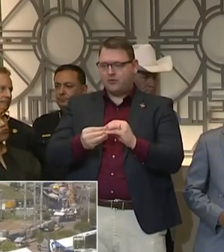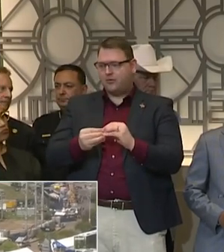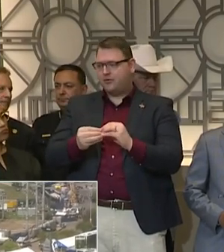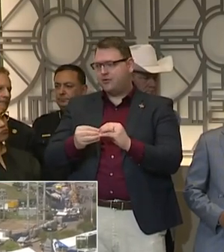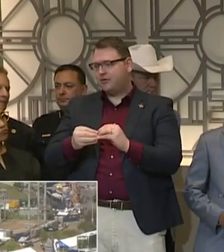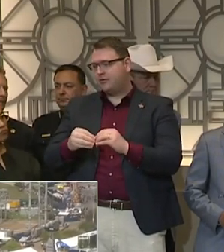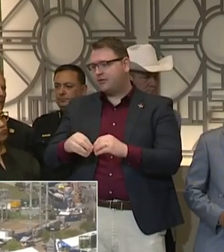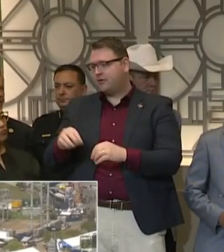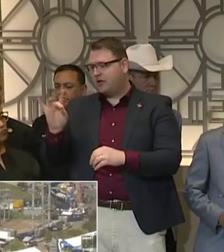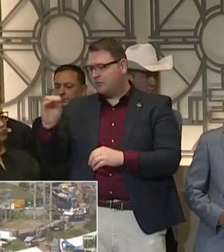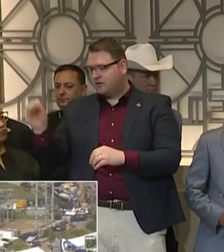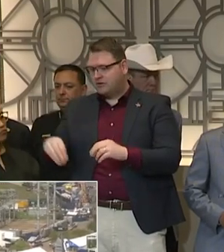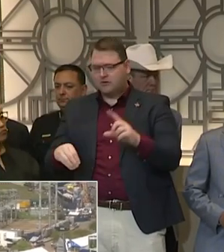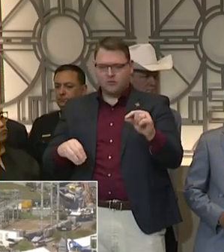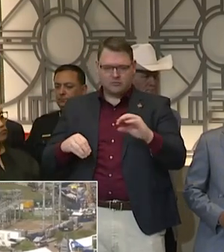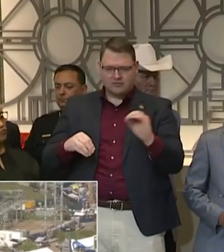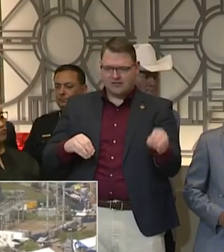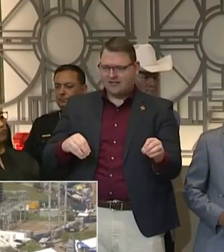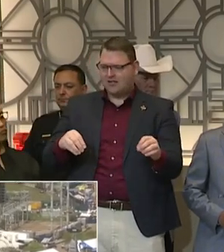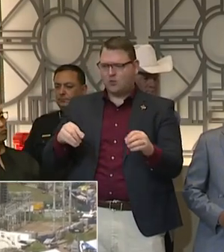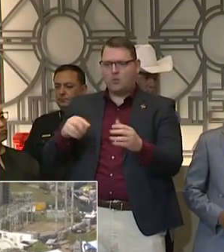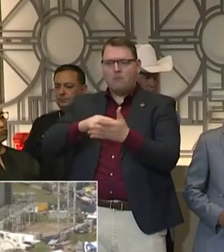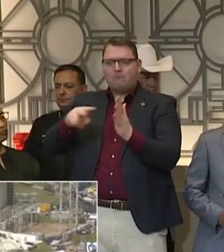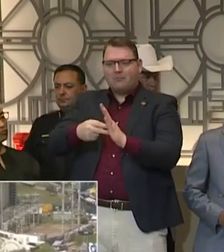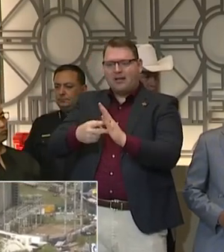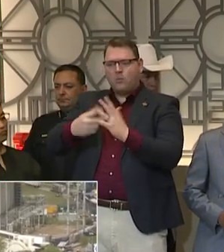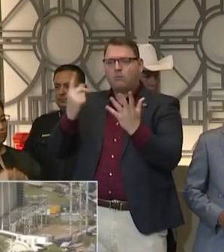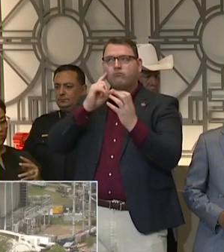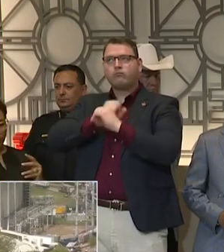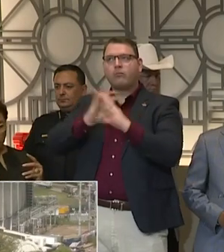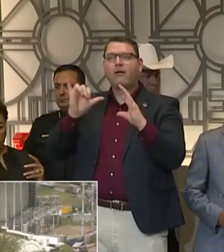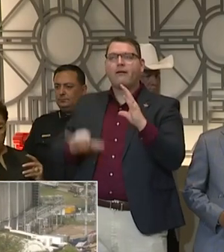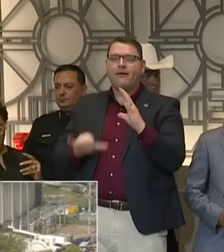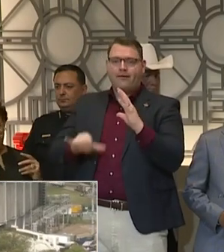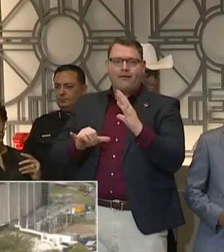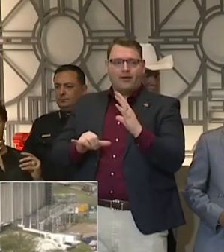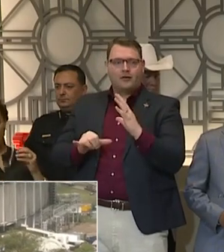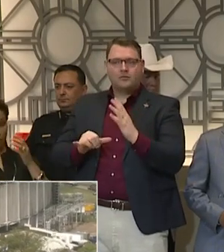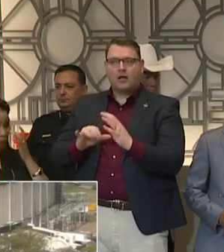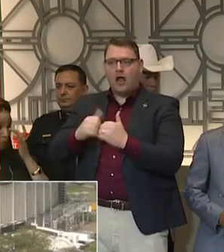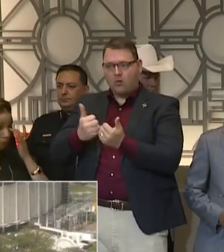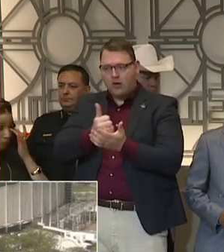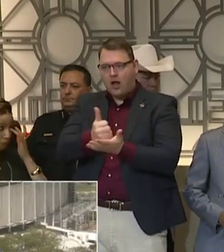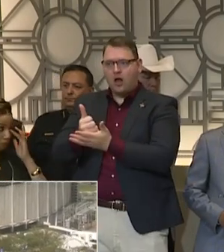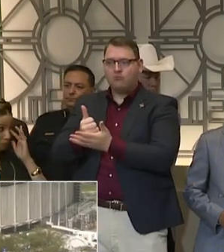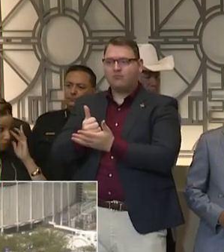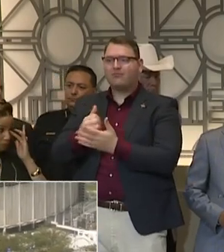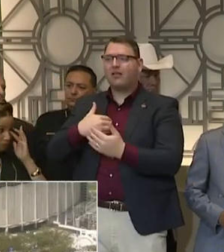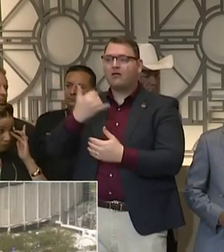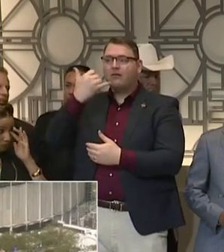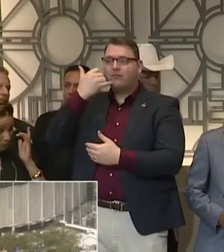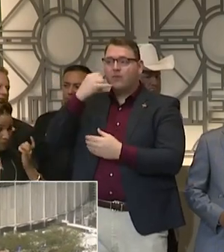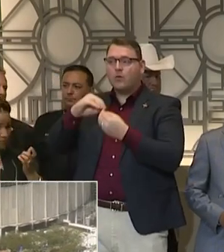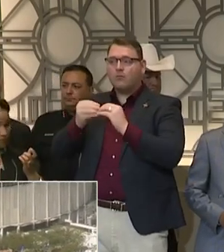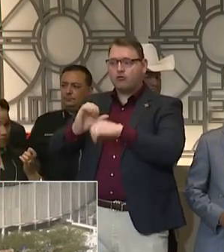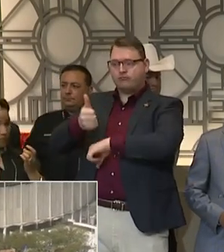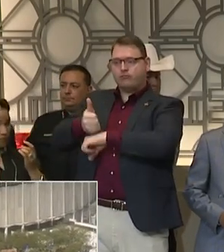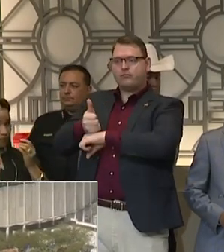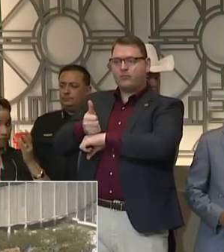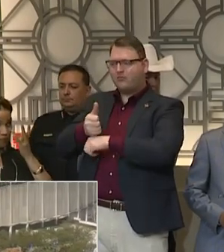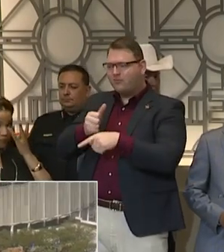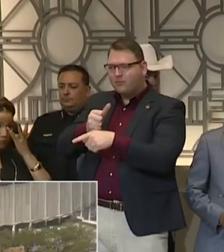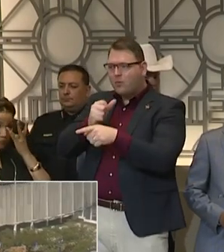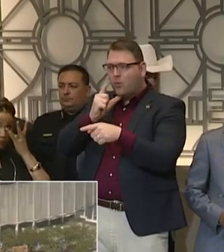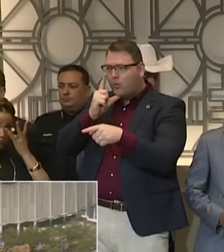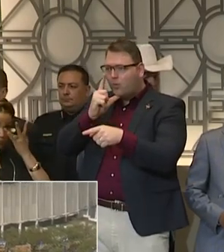the areas cartoned off, that we have the hotlines for folks to call who don't have health insurance, the hotlines folks can